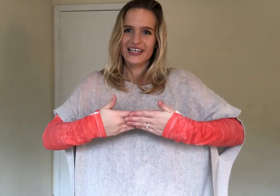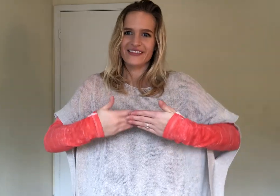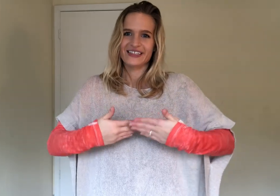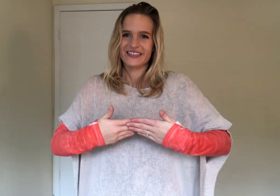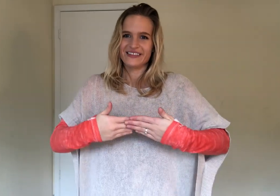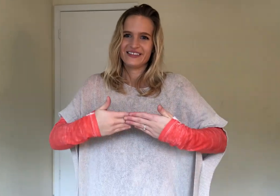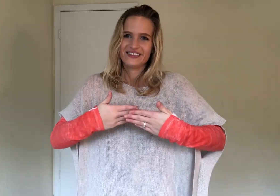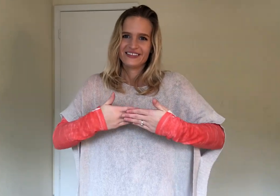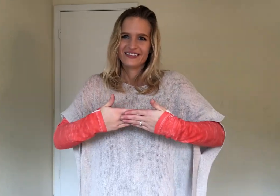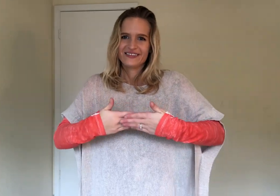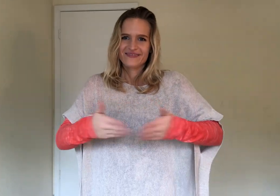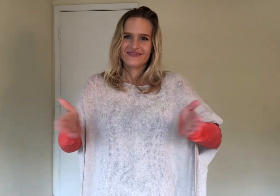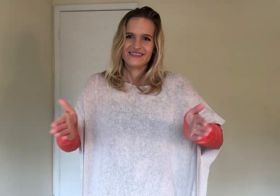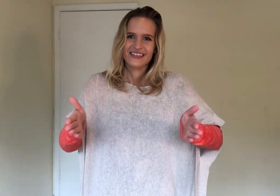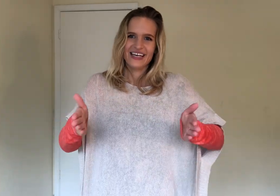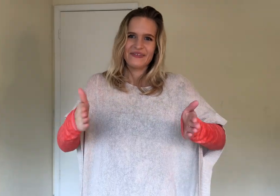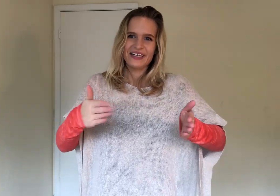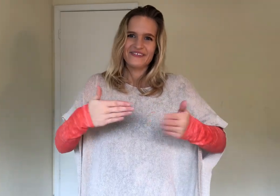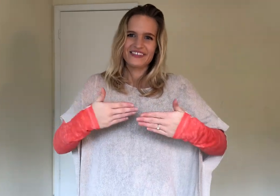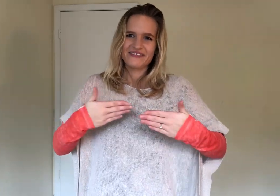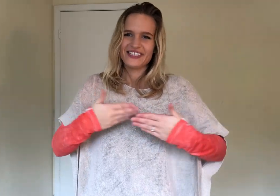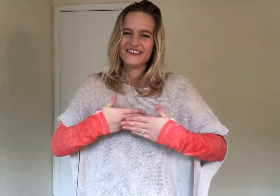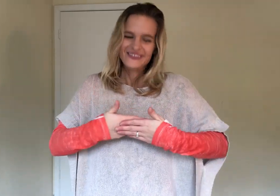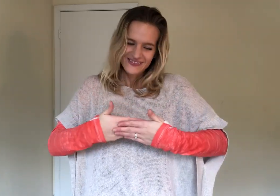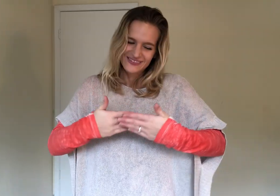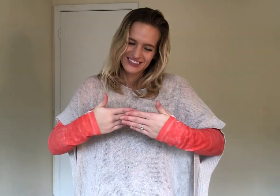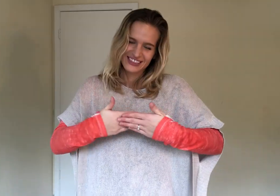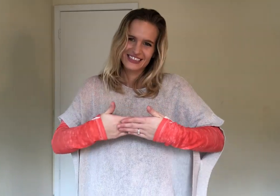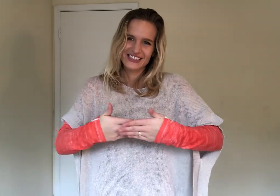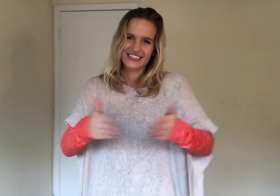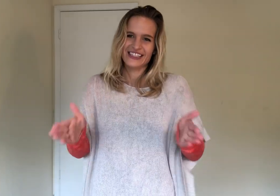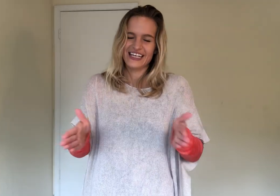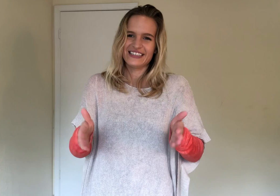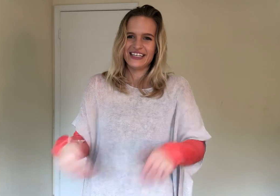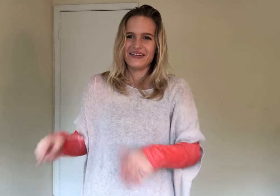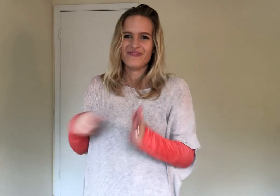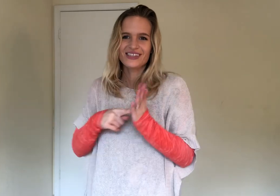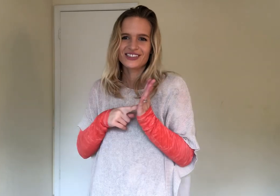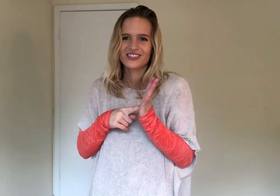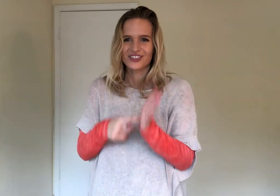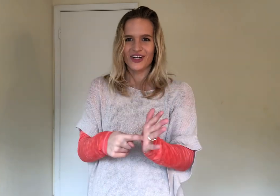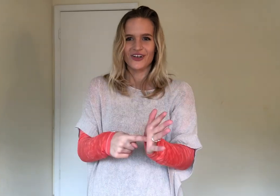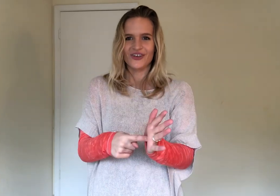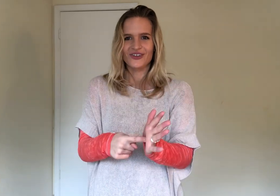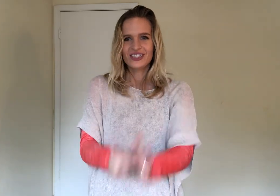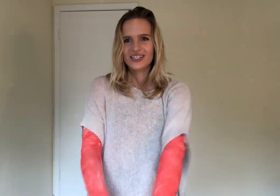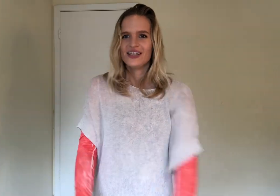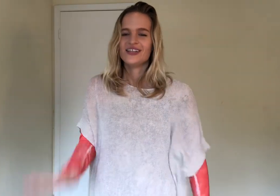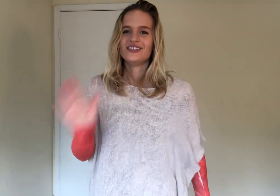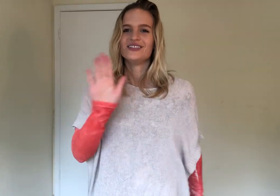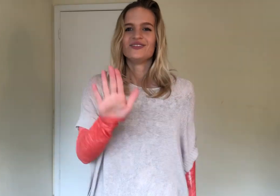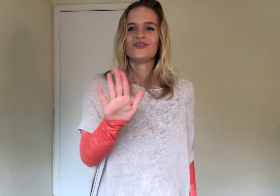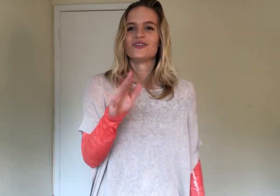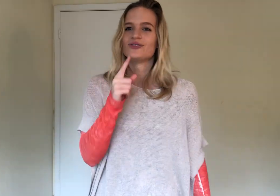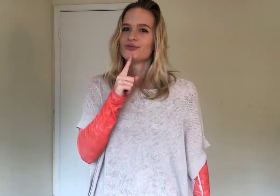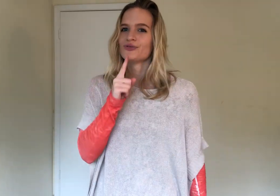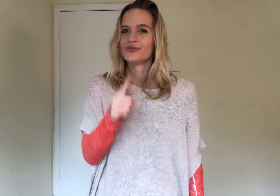like a little. Gateway. For them. know. To let them. Show. Your. True.